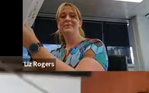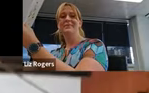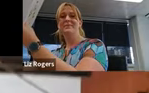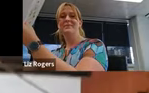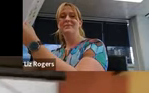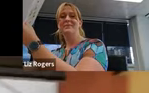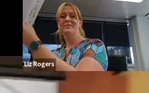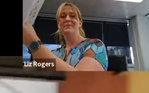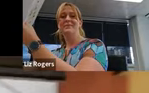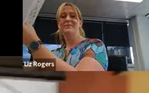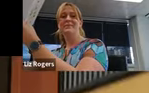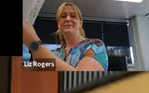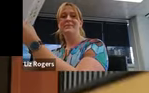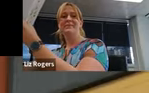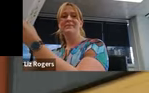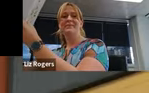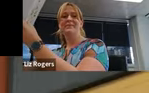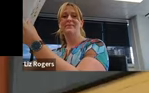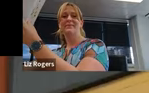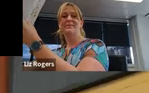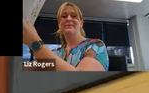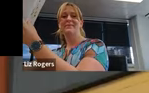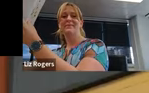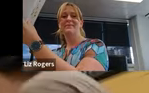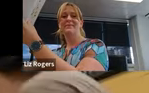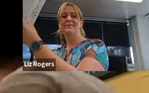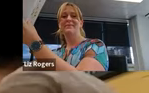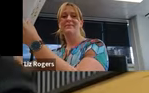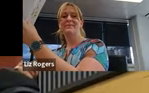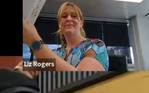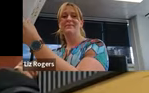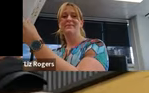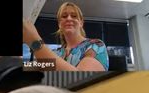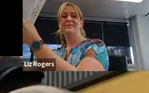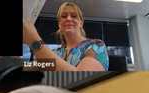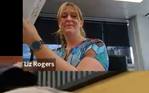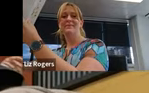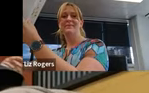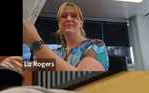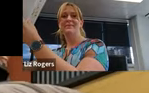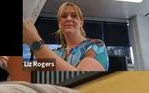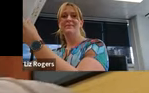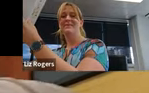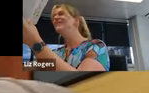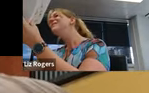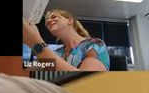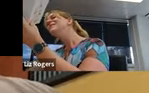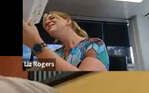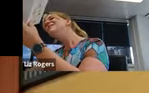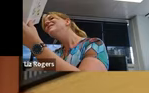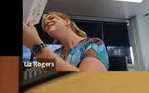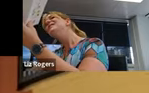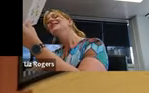right. I'm sorry.